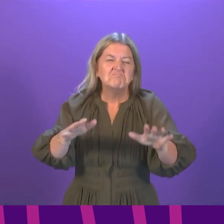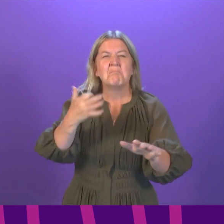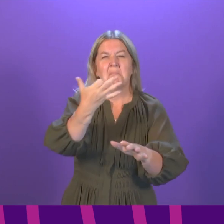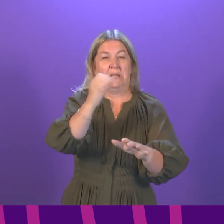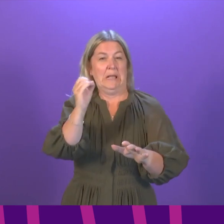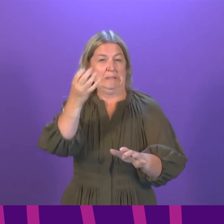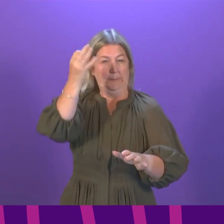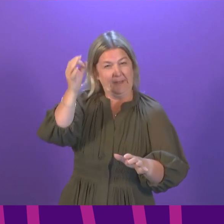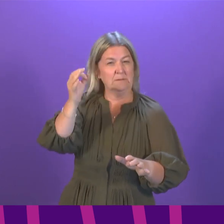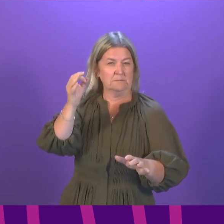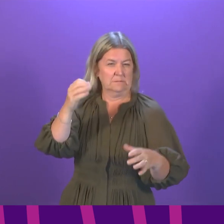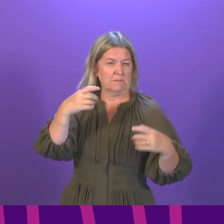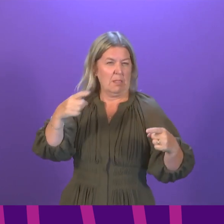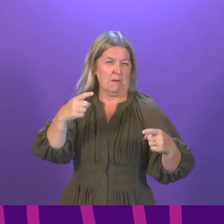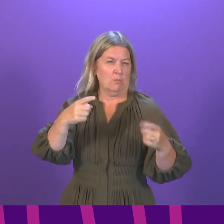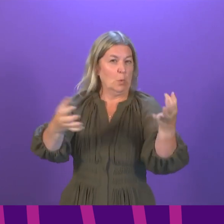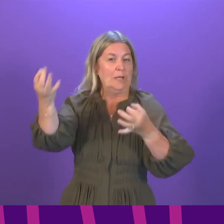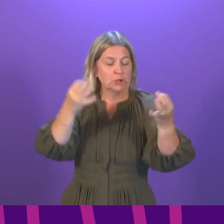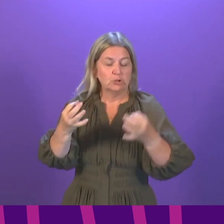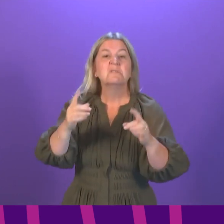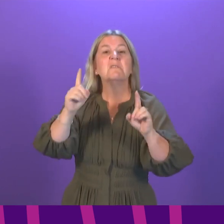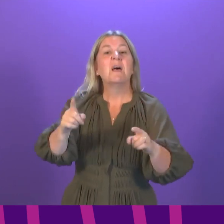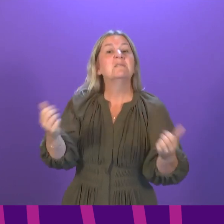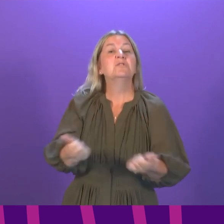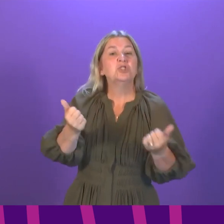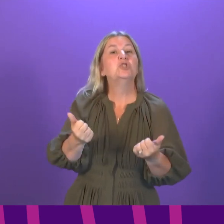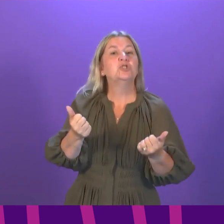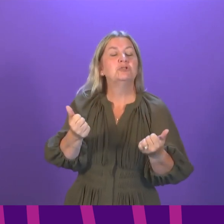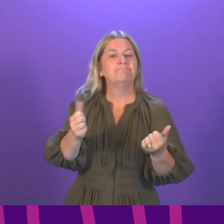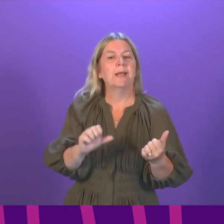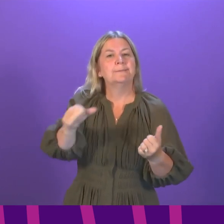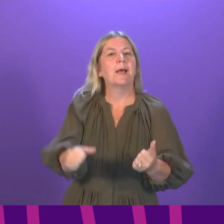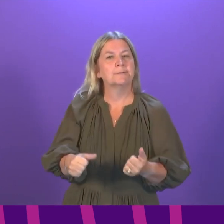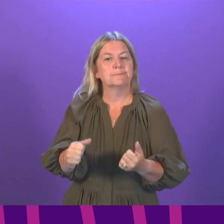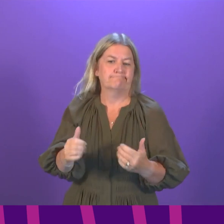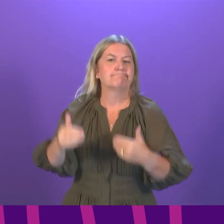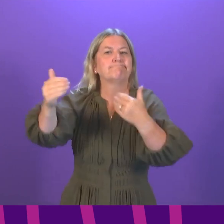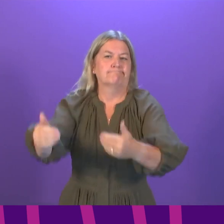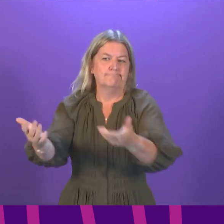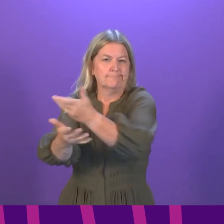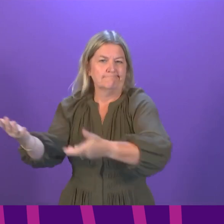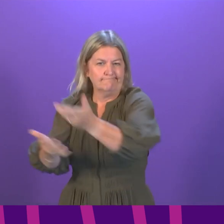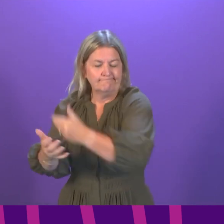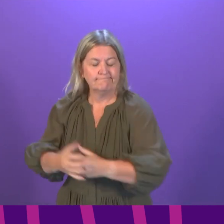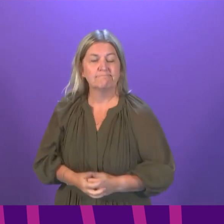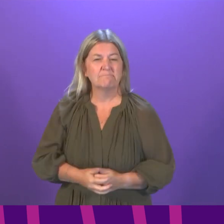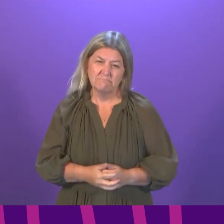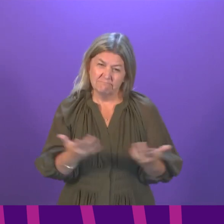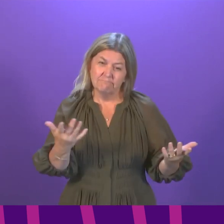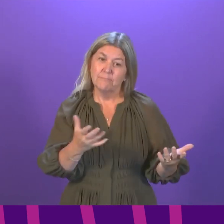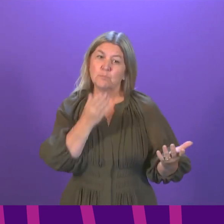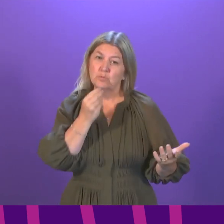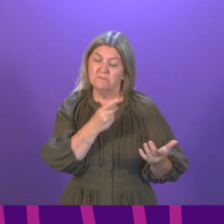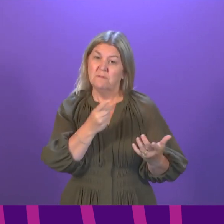questions, after which we will move on to the next item of business. It would be helpful if members who wish to ask a question put R